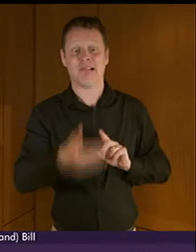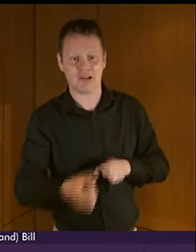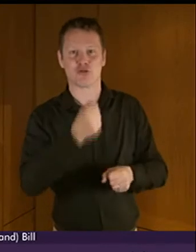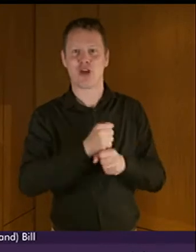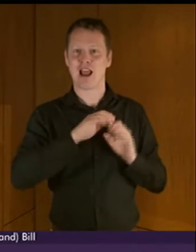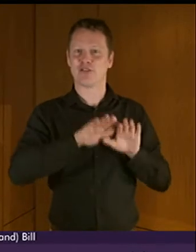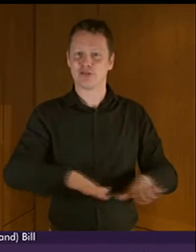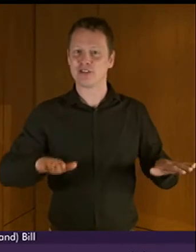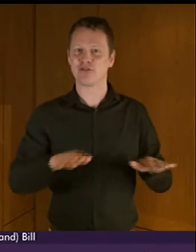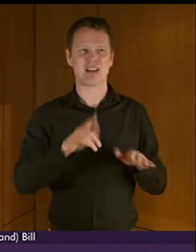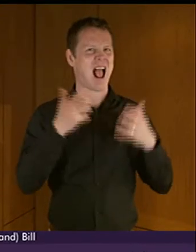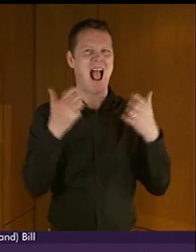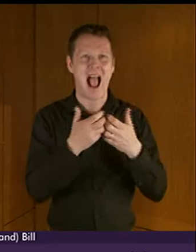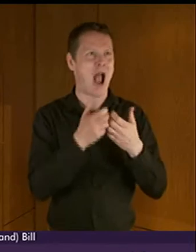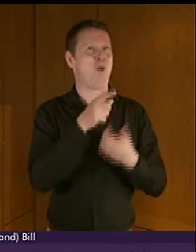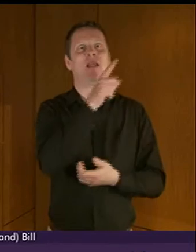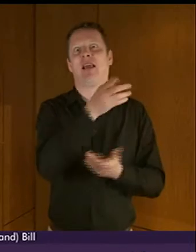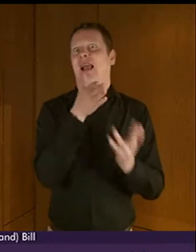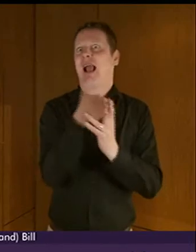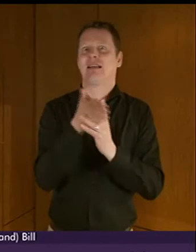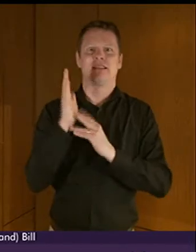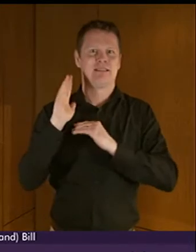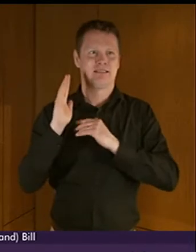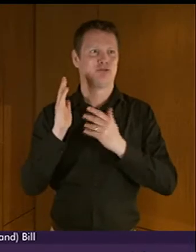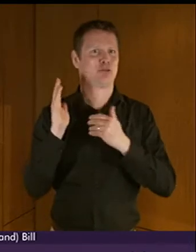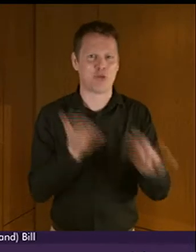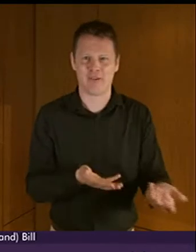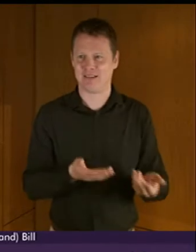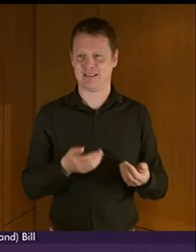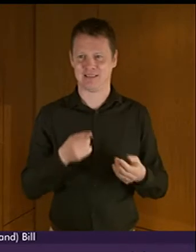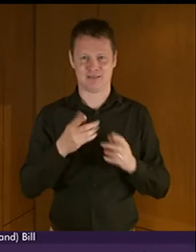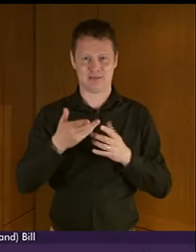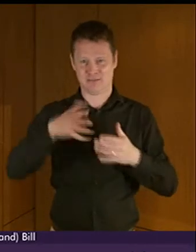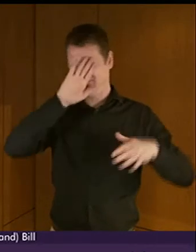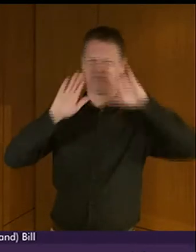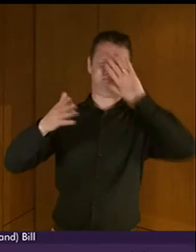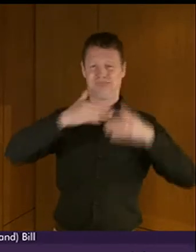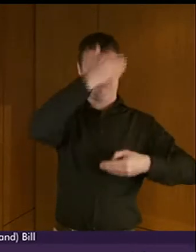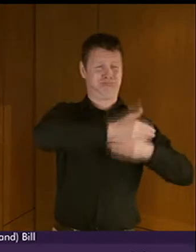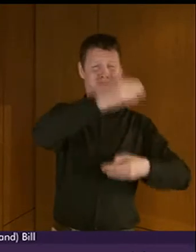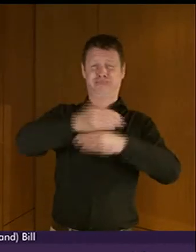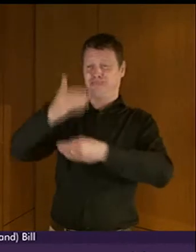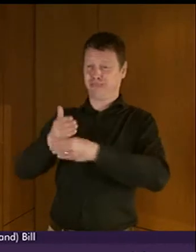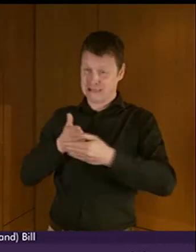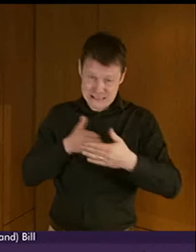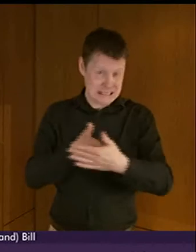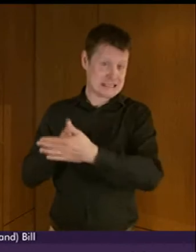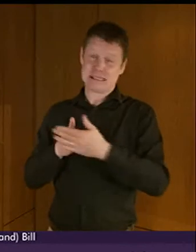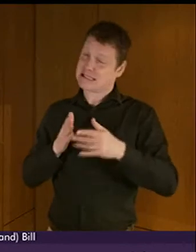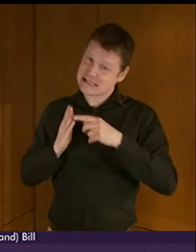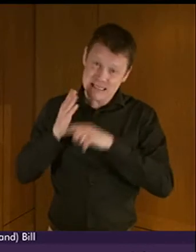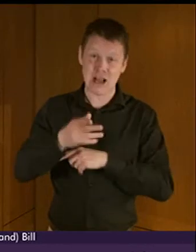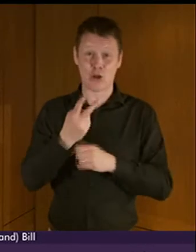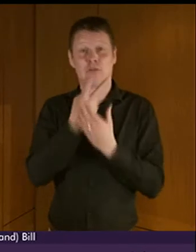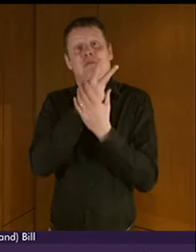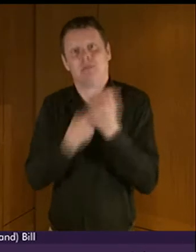attempted to access services and overcome everyday activities with a dual